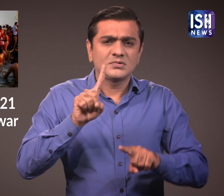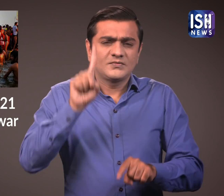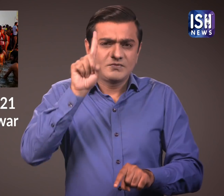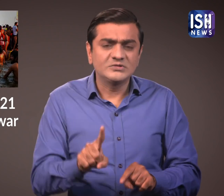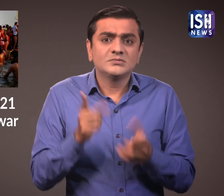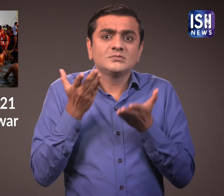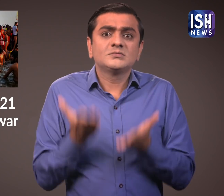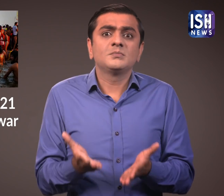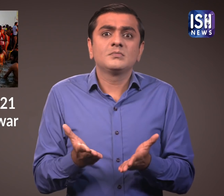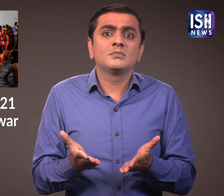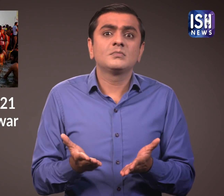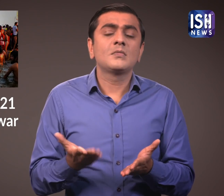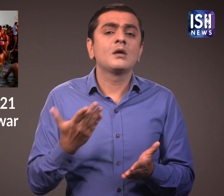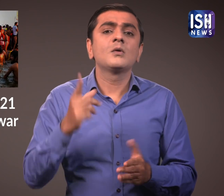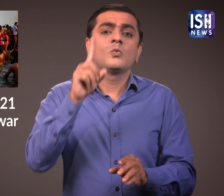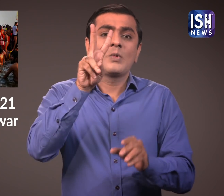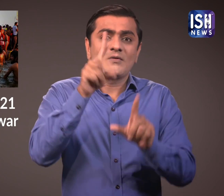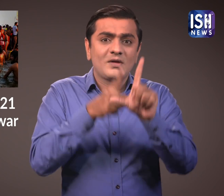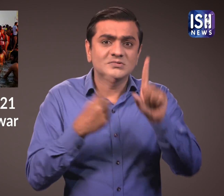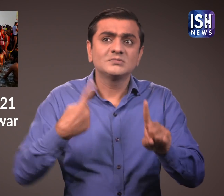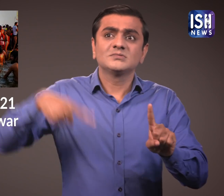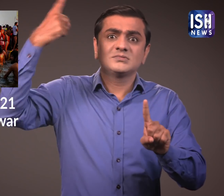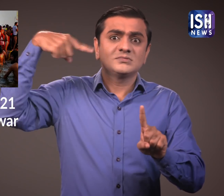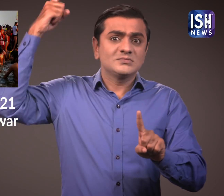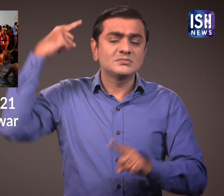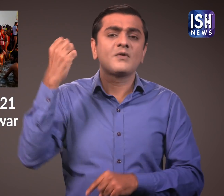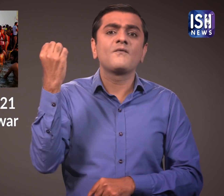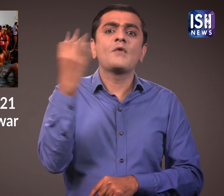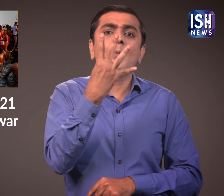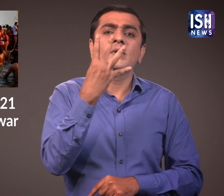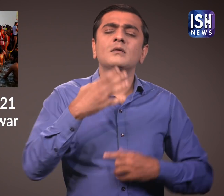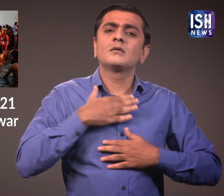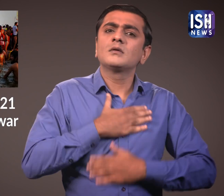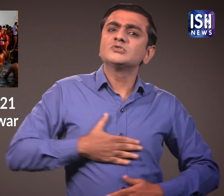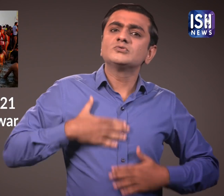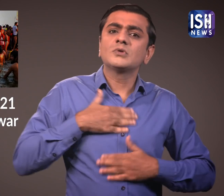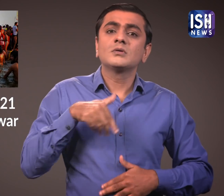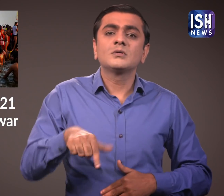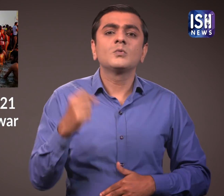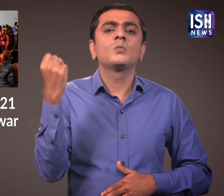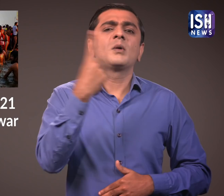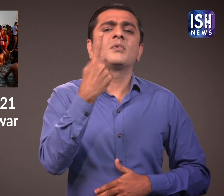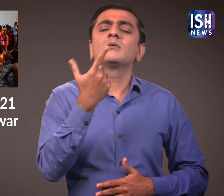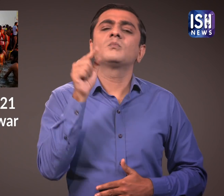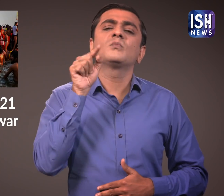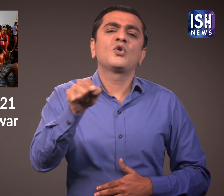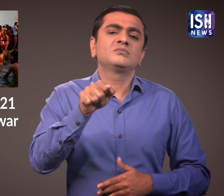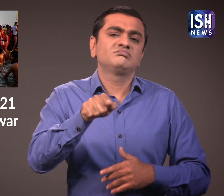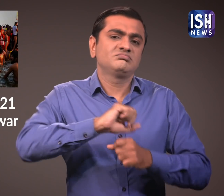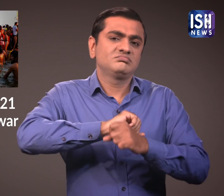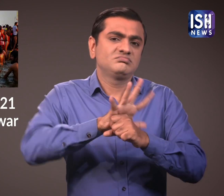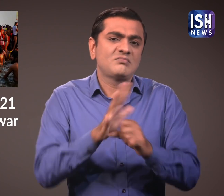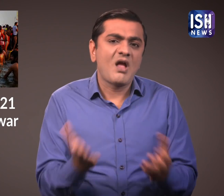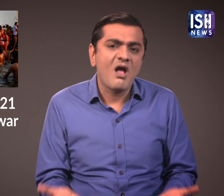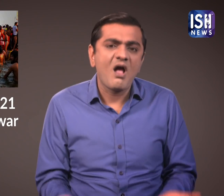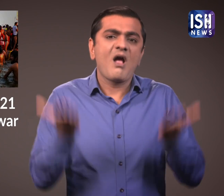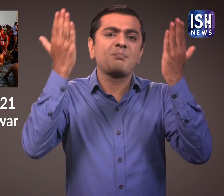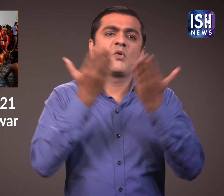Historically it is always conducted for four months. This year they restricted it for a month because